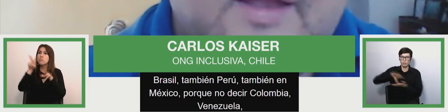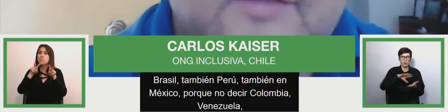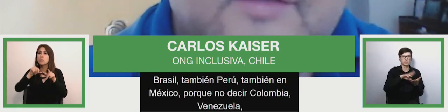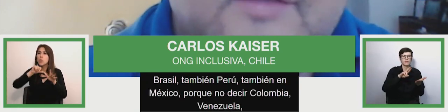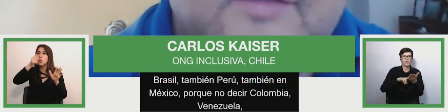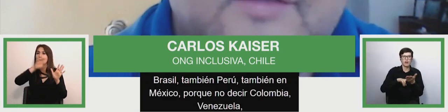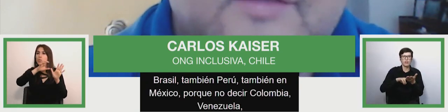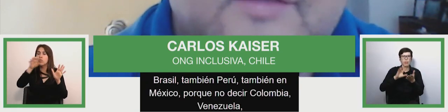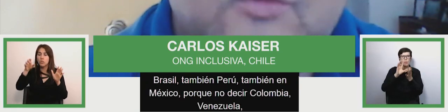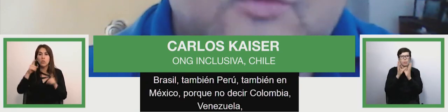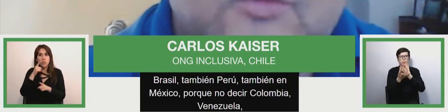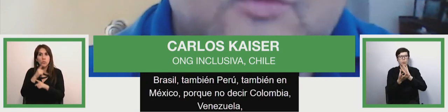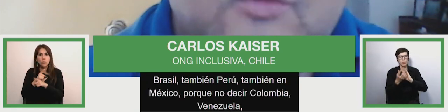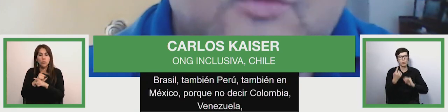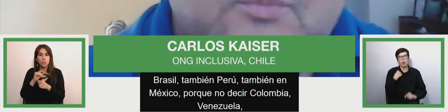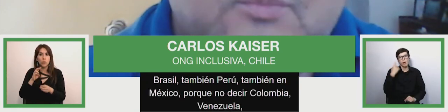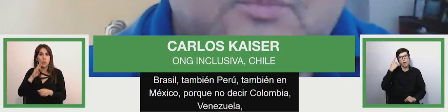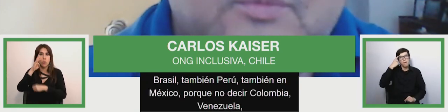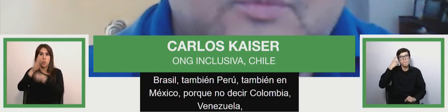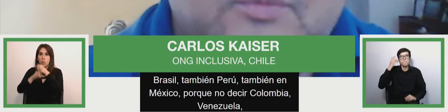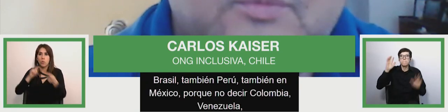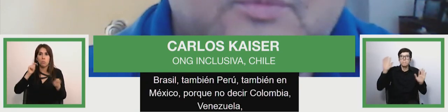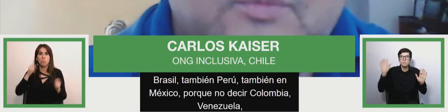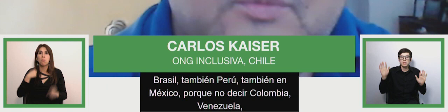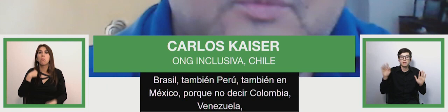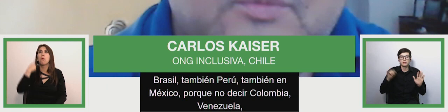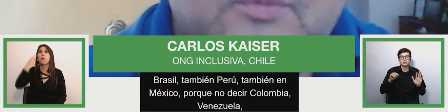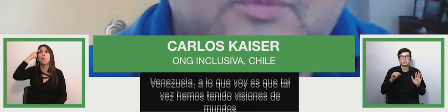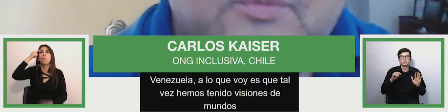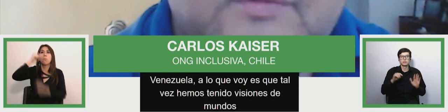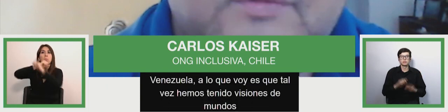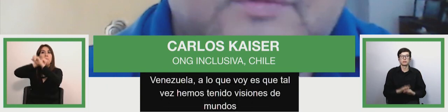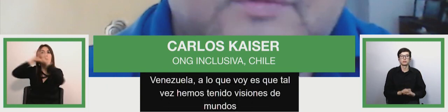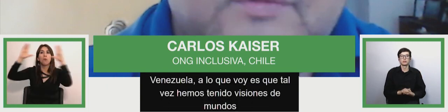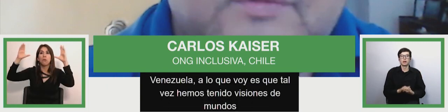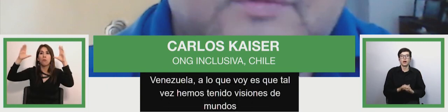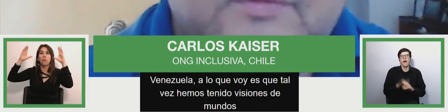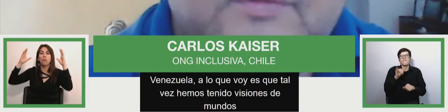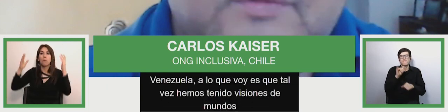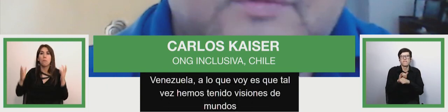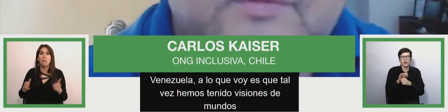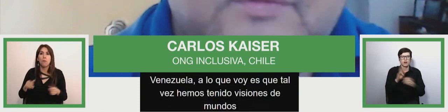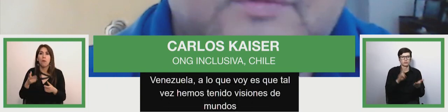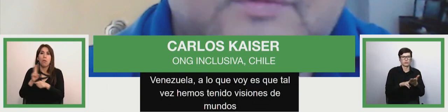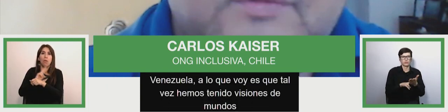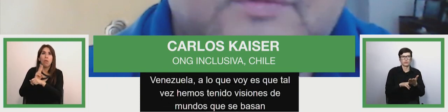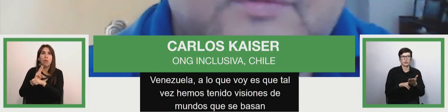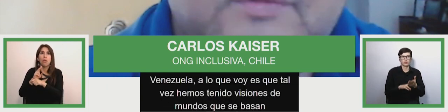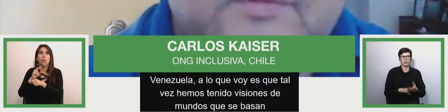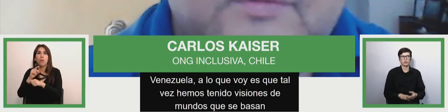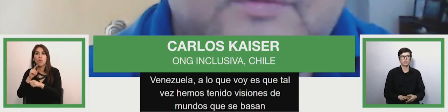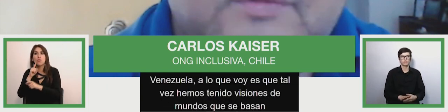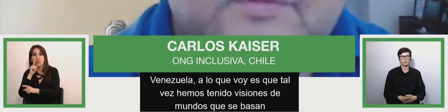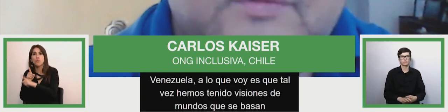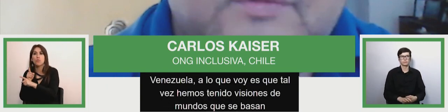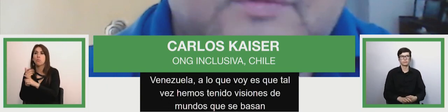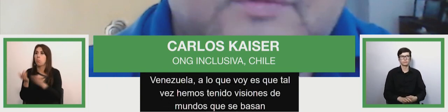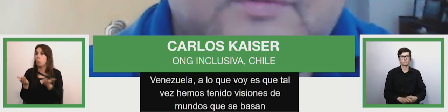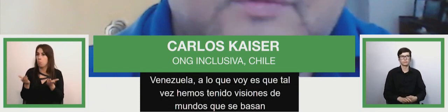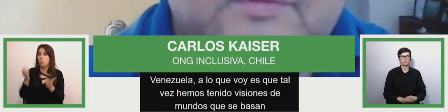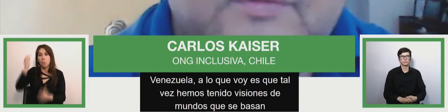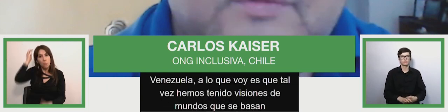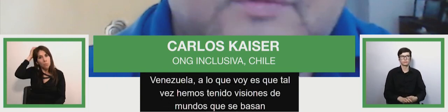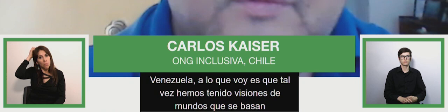colombia venezuela guyanas what i'm what i'm getting at is perhaps we have world